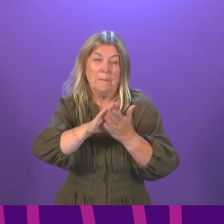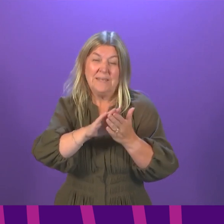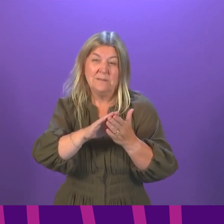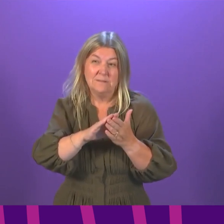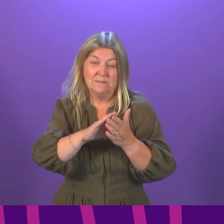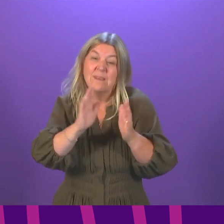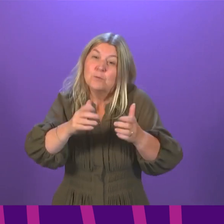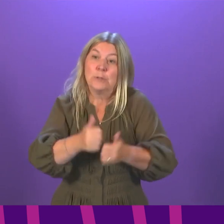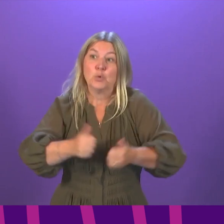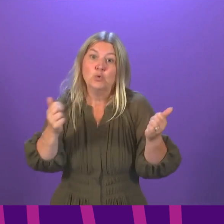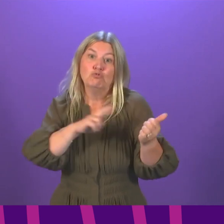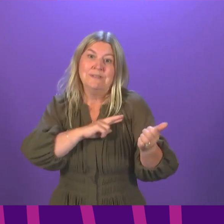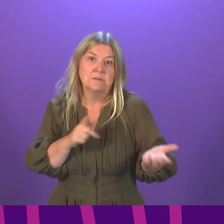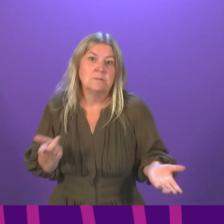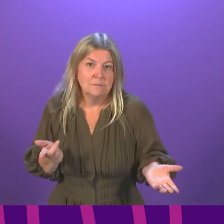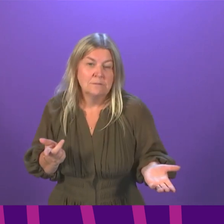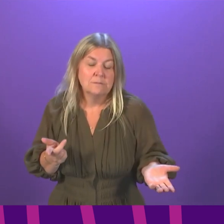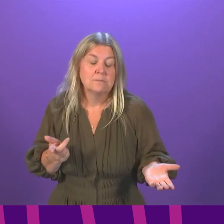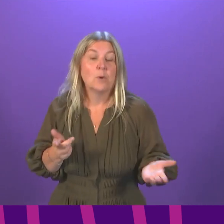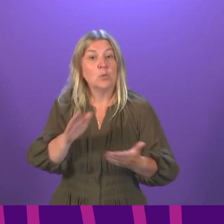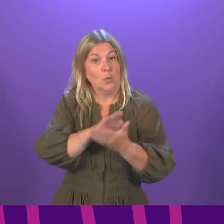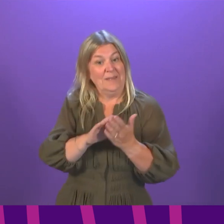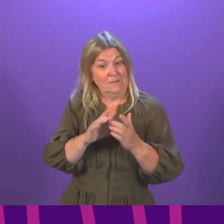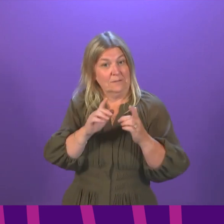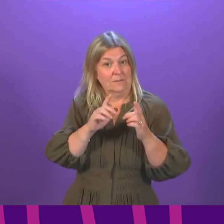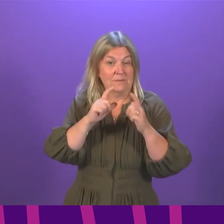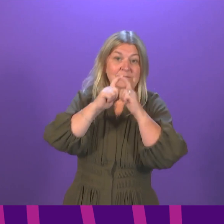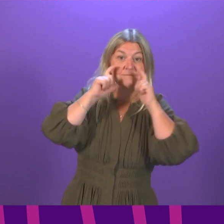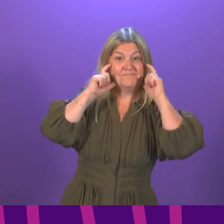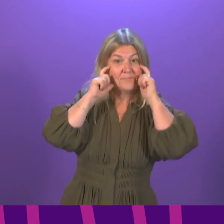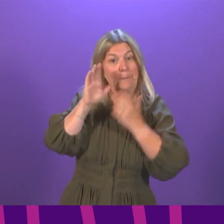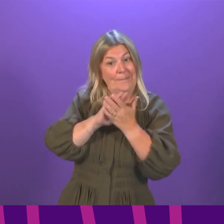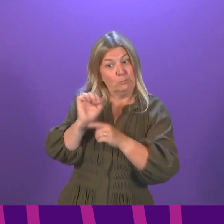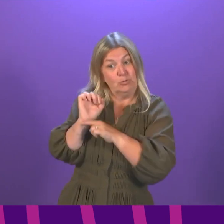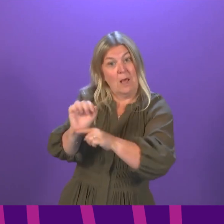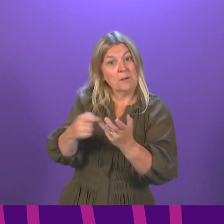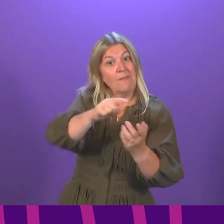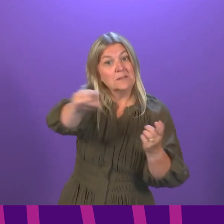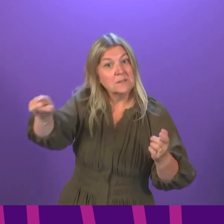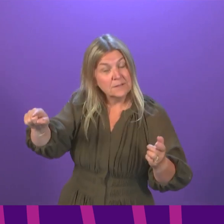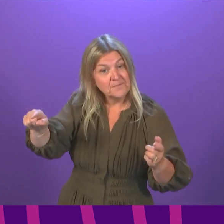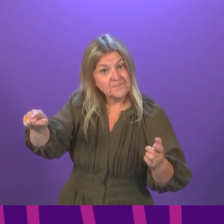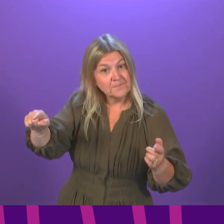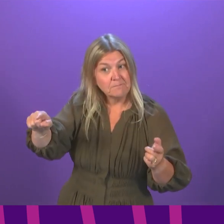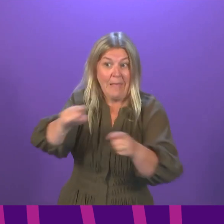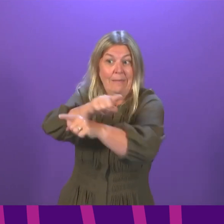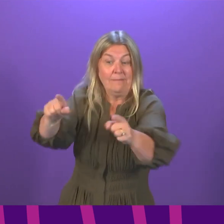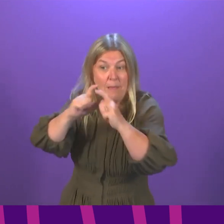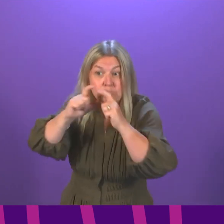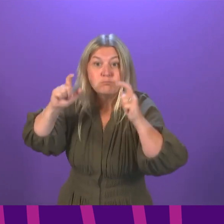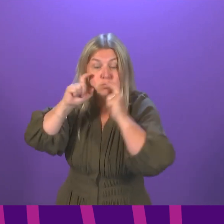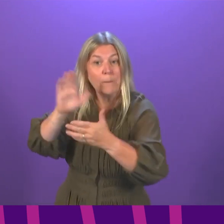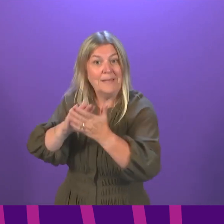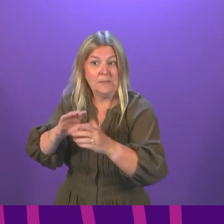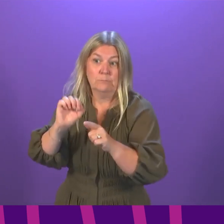That is the case with face coverings. If you wear one, then you are protecting others, and if others wear one, they are protecting you. It is one of the